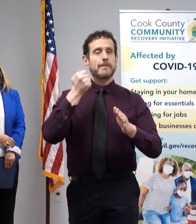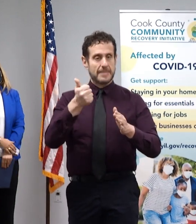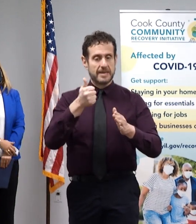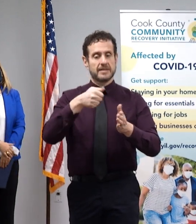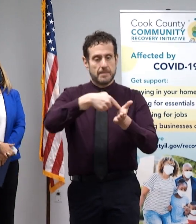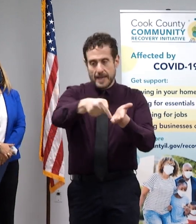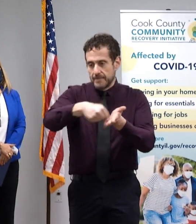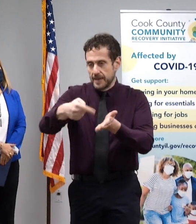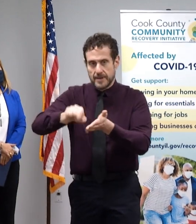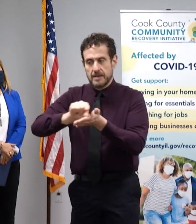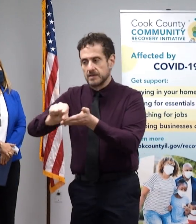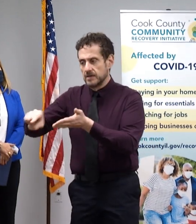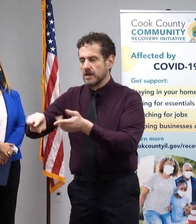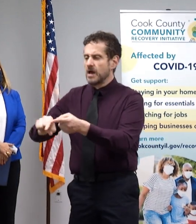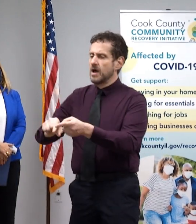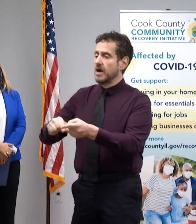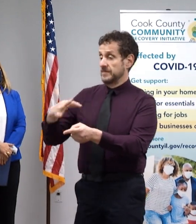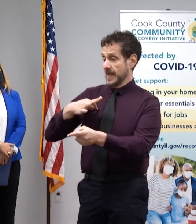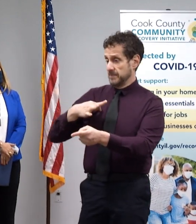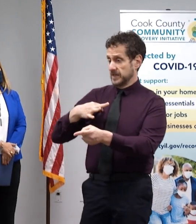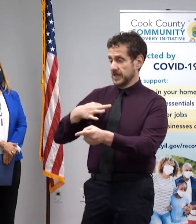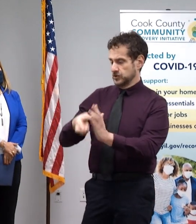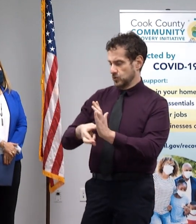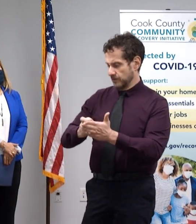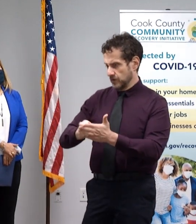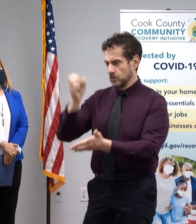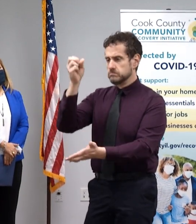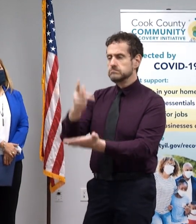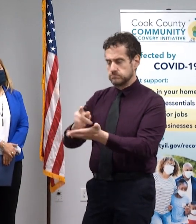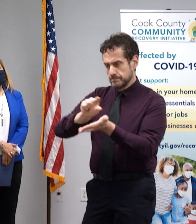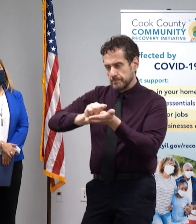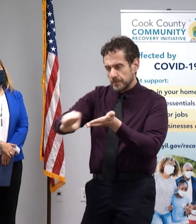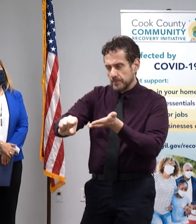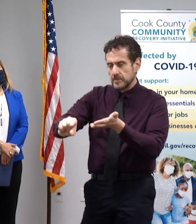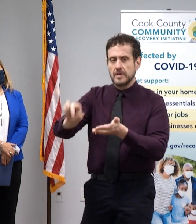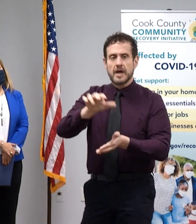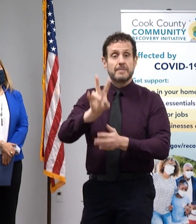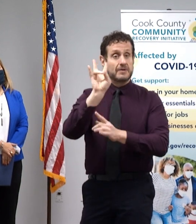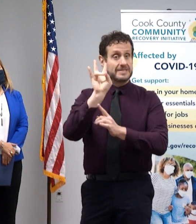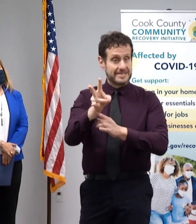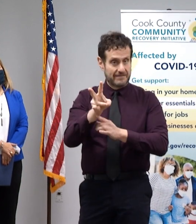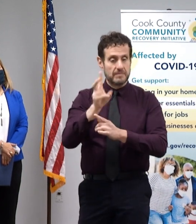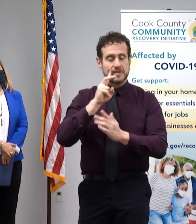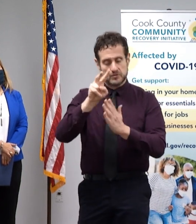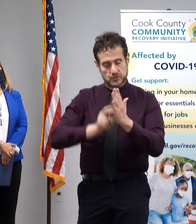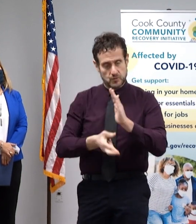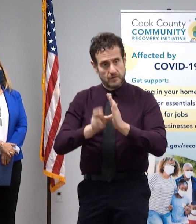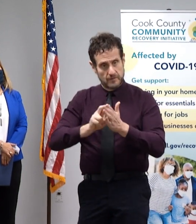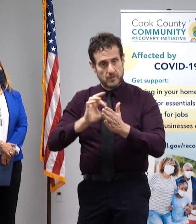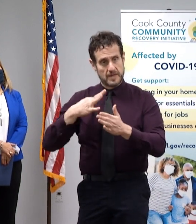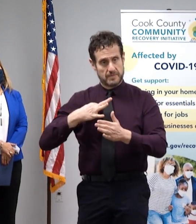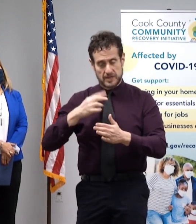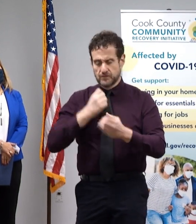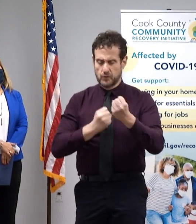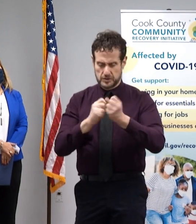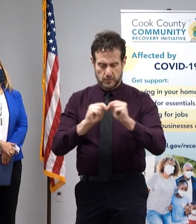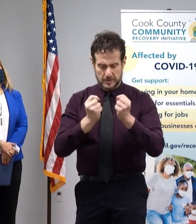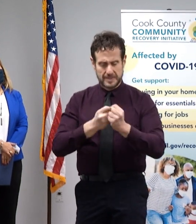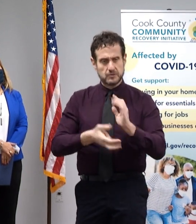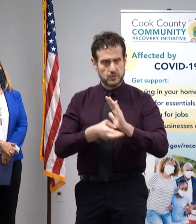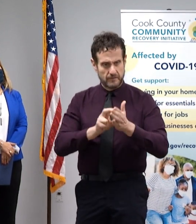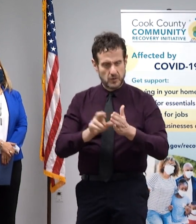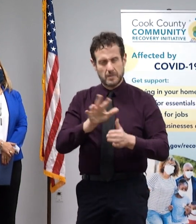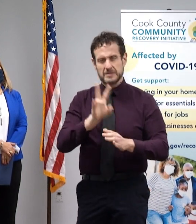funds once an application is reviewed. On average, it takes about seven minutes per application for a support team member to review that